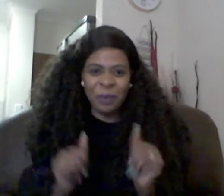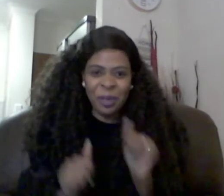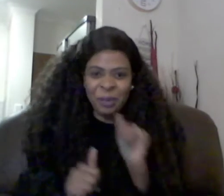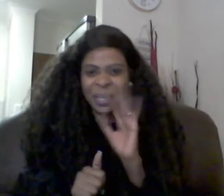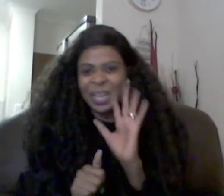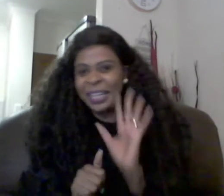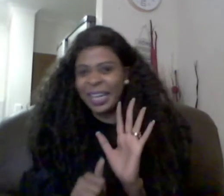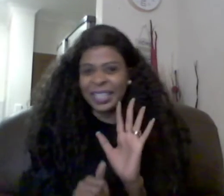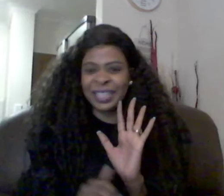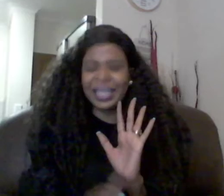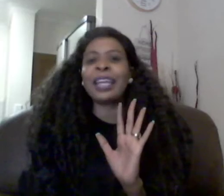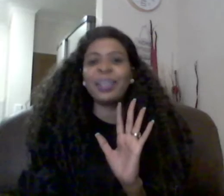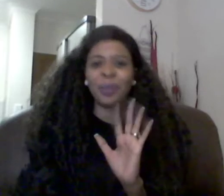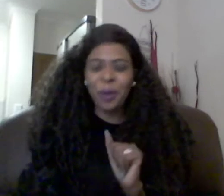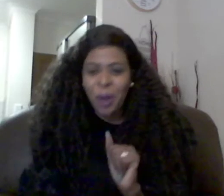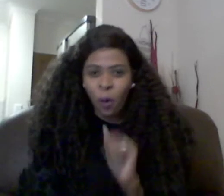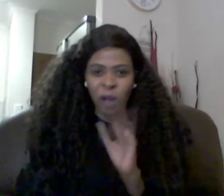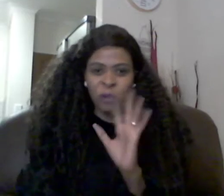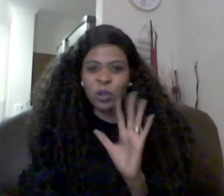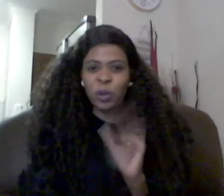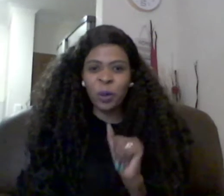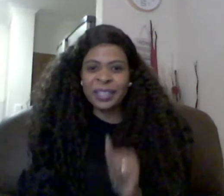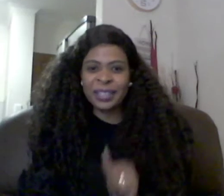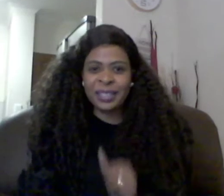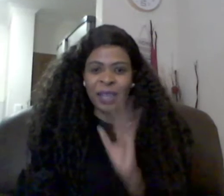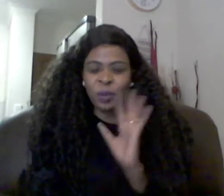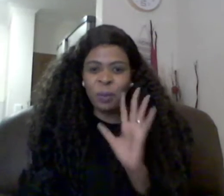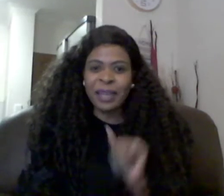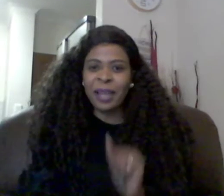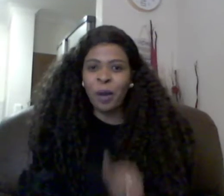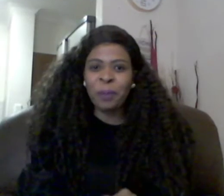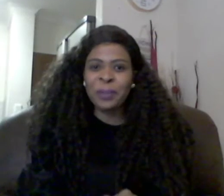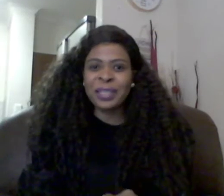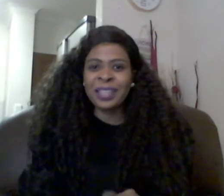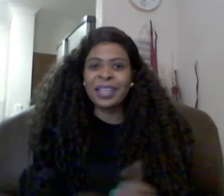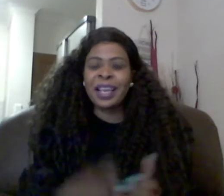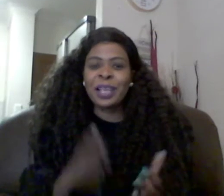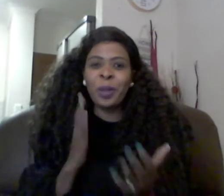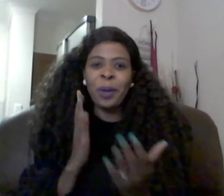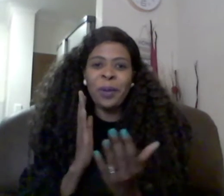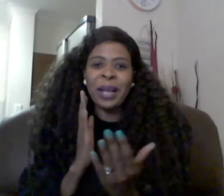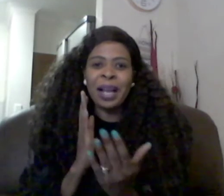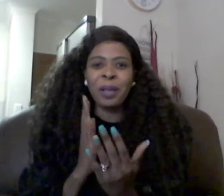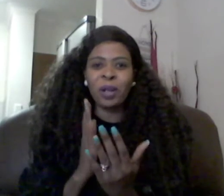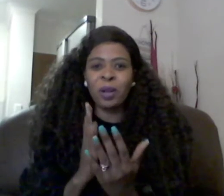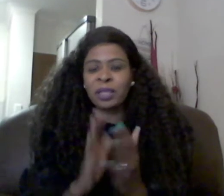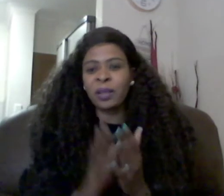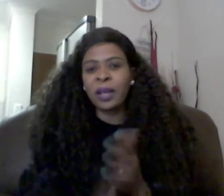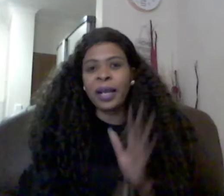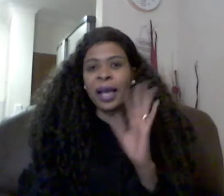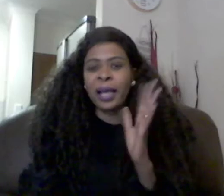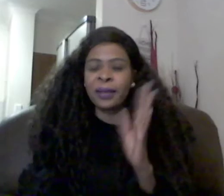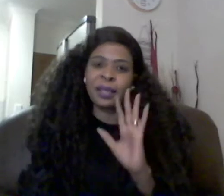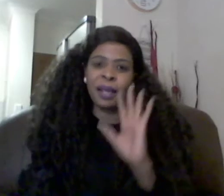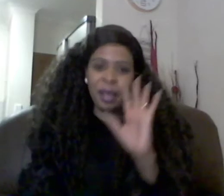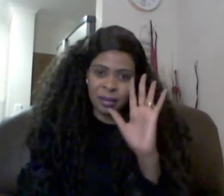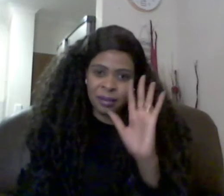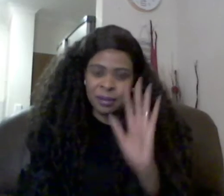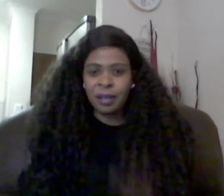not even interested you know one of those holy sisters who mind their own business so when we were coming closer they're like hi i was like hi then